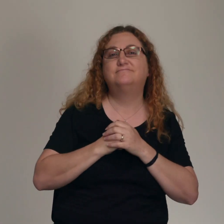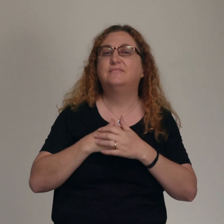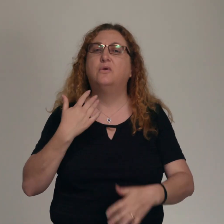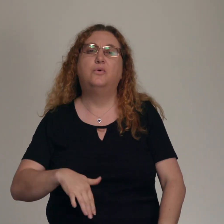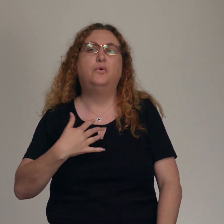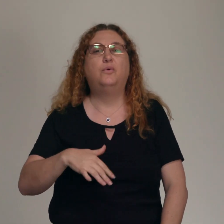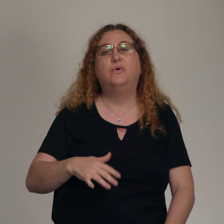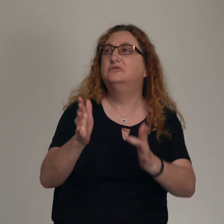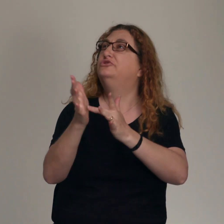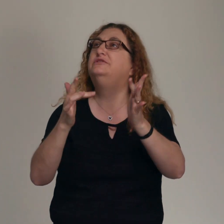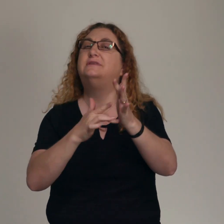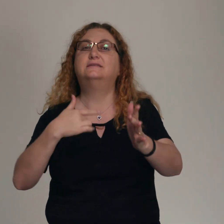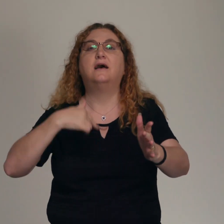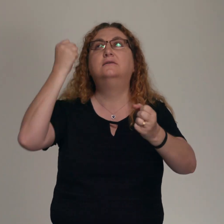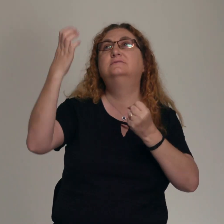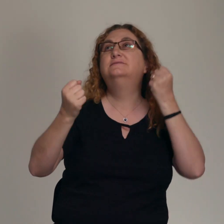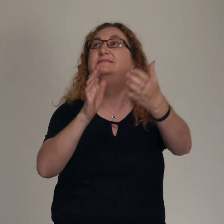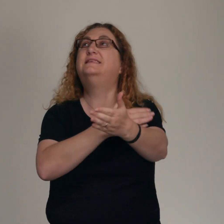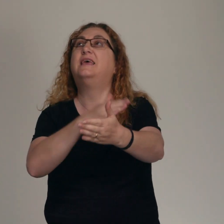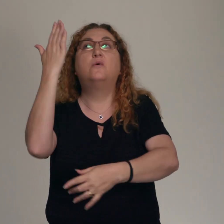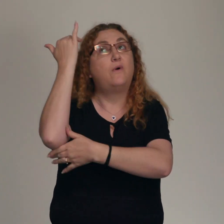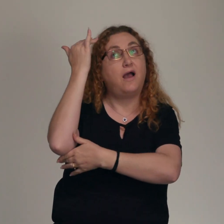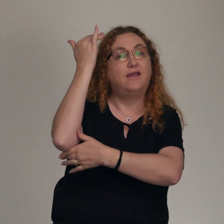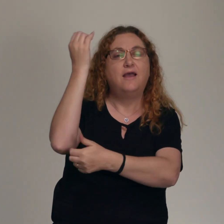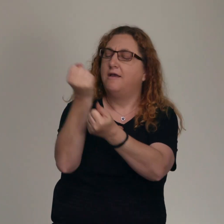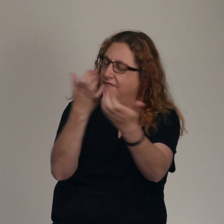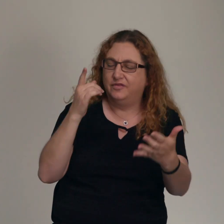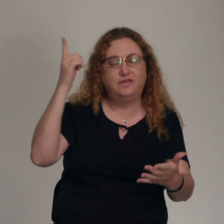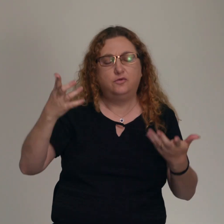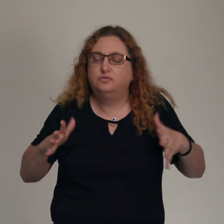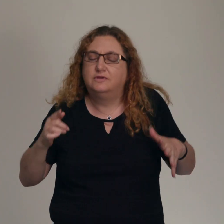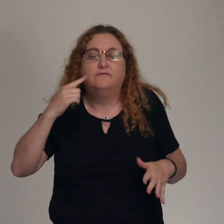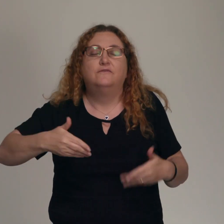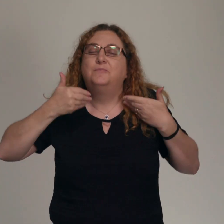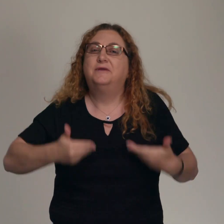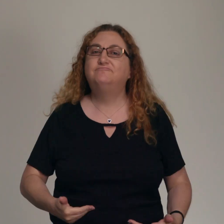Oh, Jesus I sing for All that You've done for me